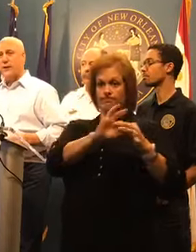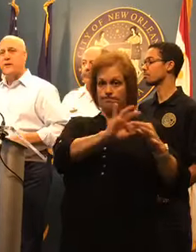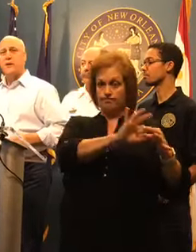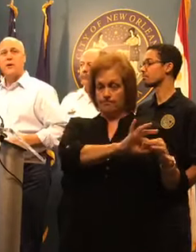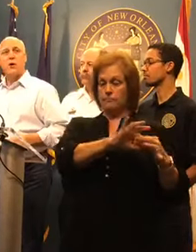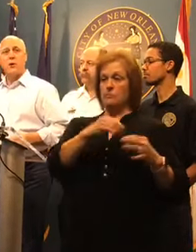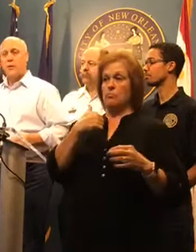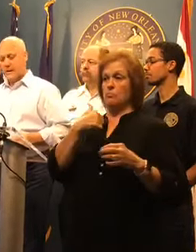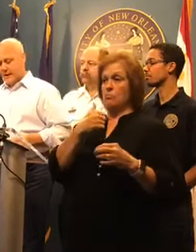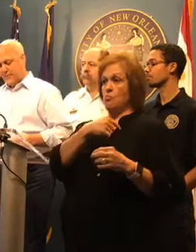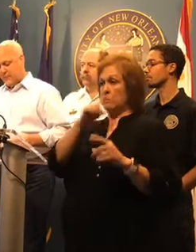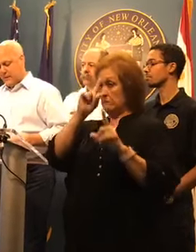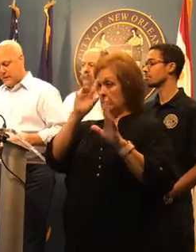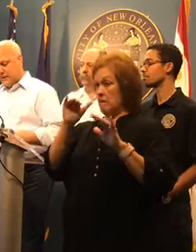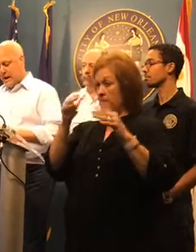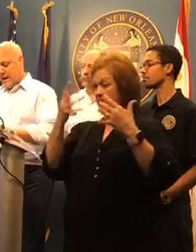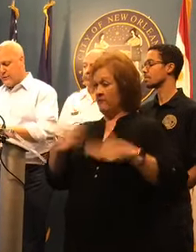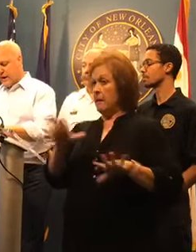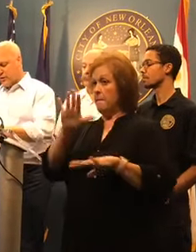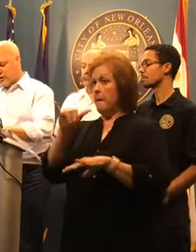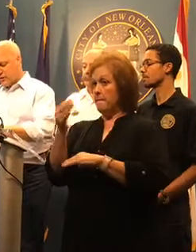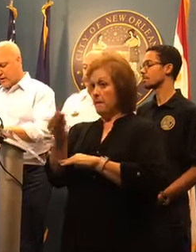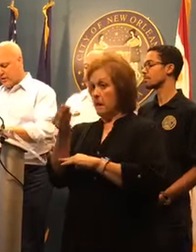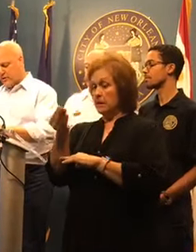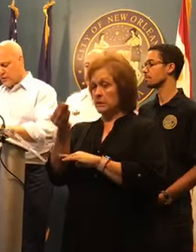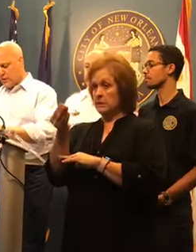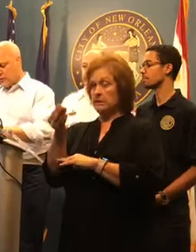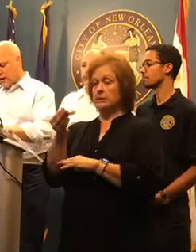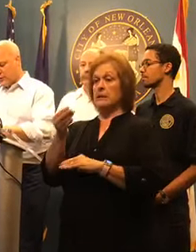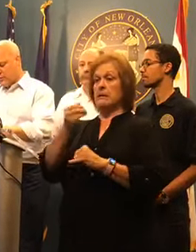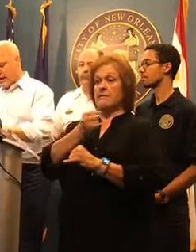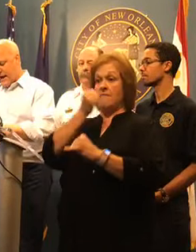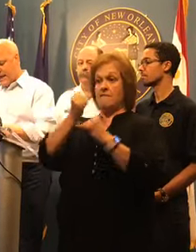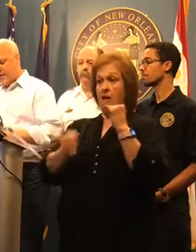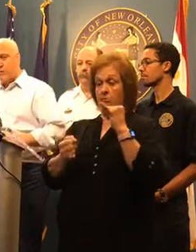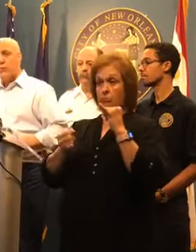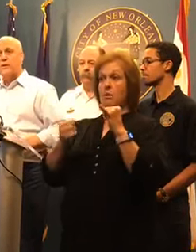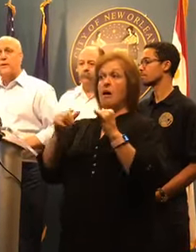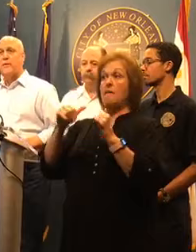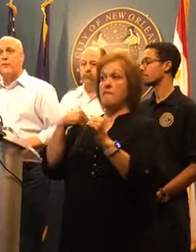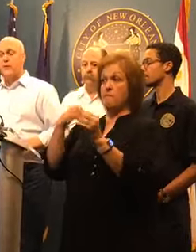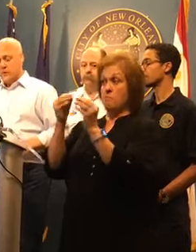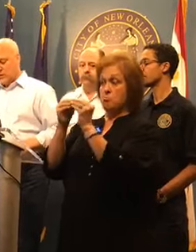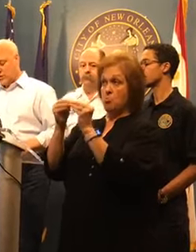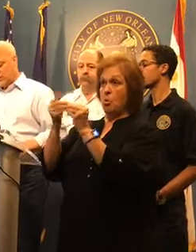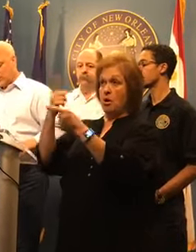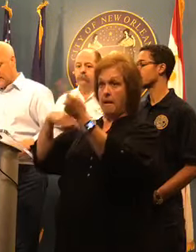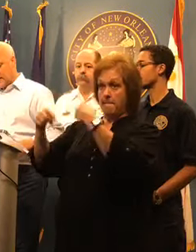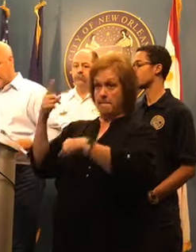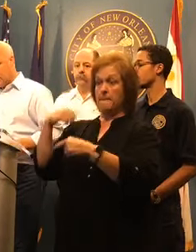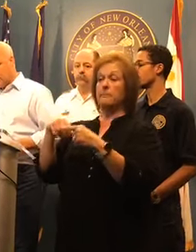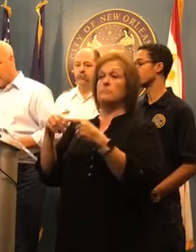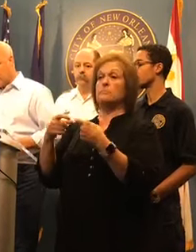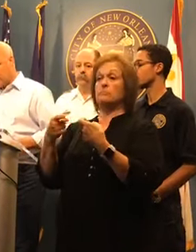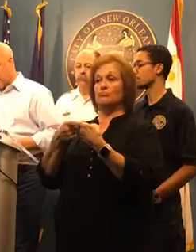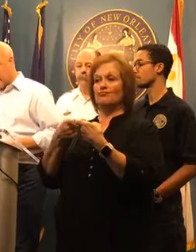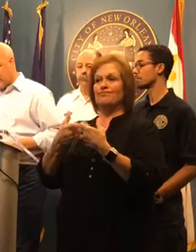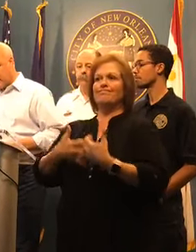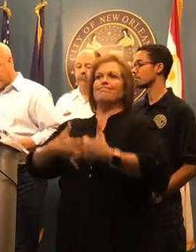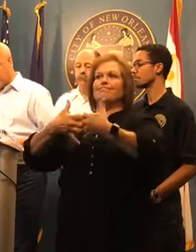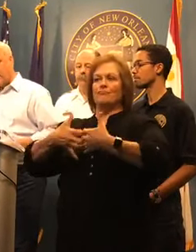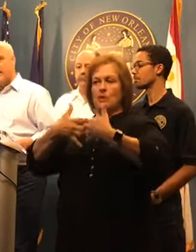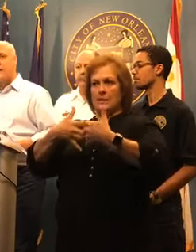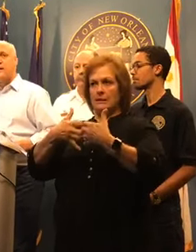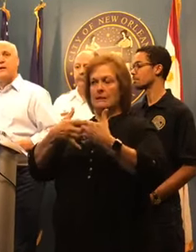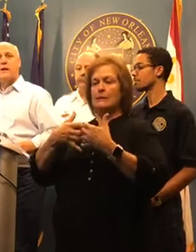be complete on Monday. Eight final generators are en route from Miami and will be delivered on Sunday. It could take some time